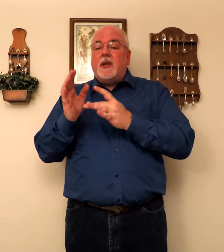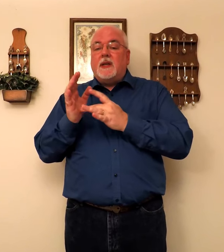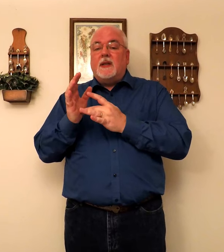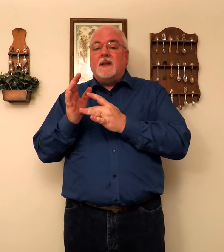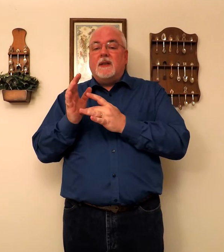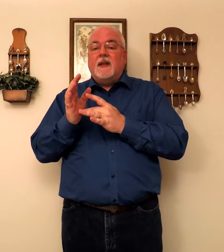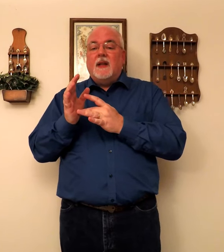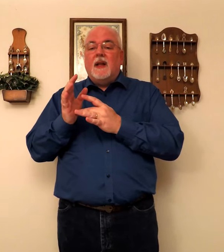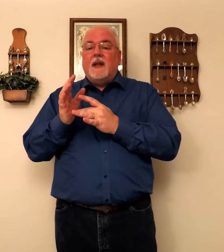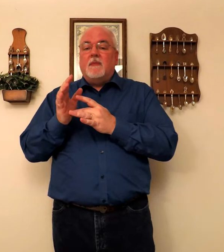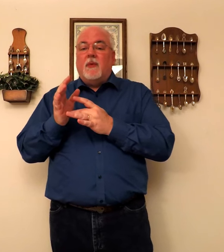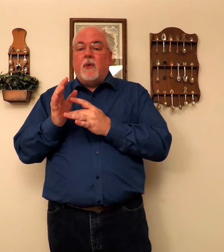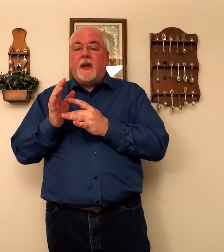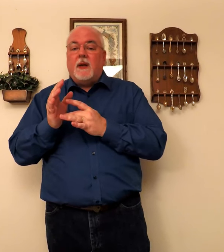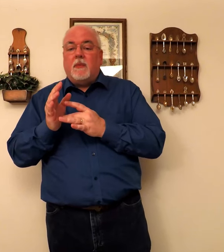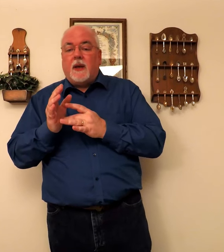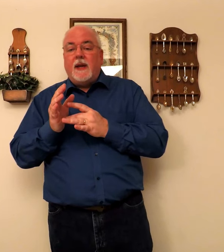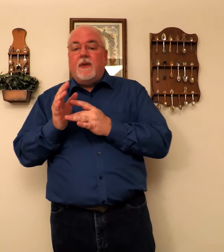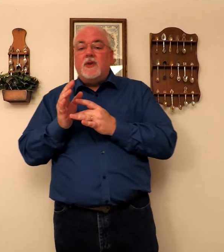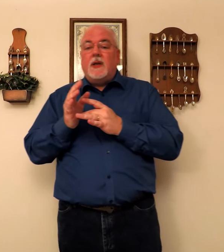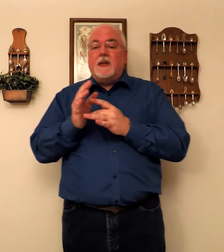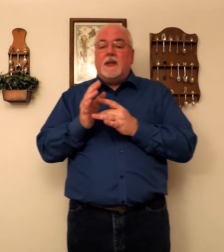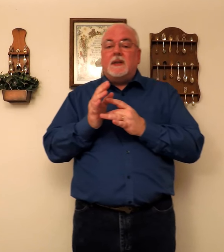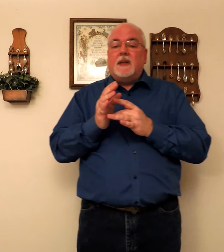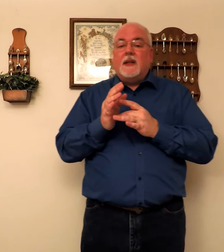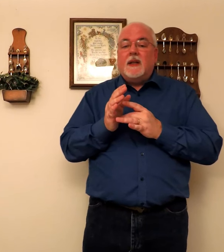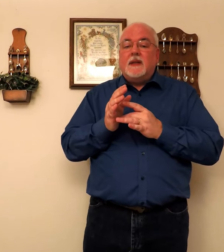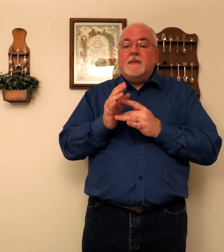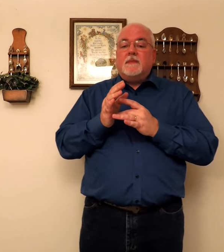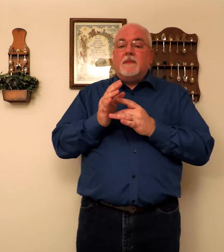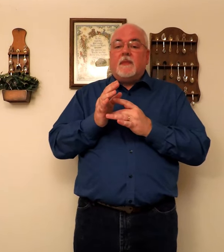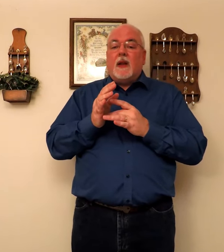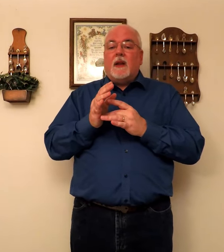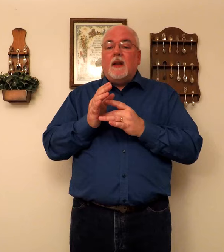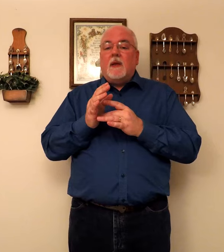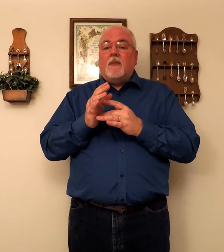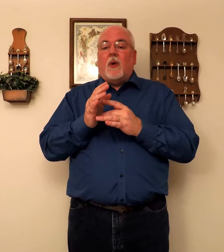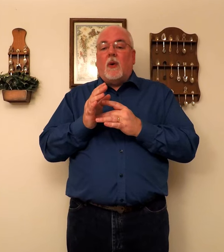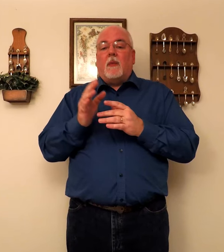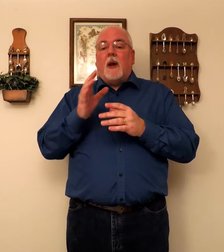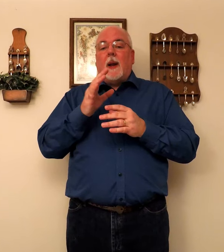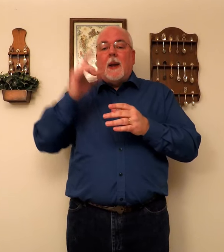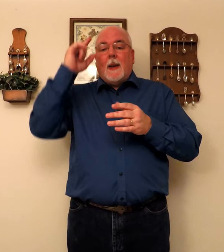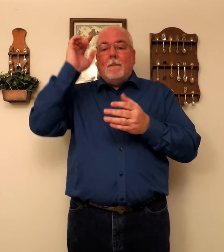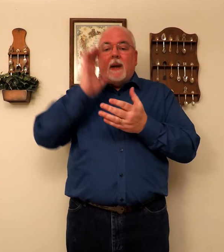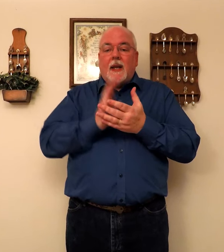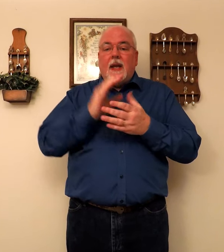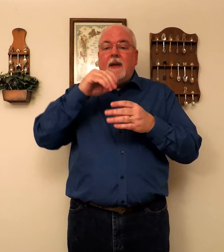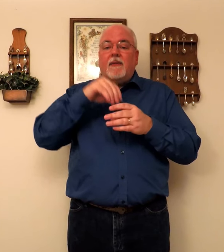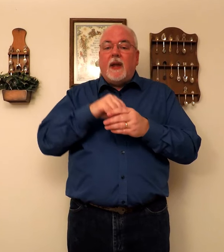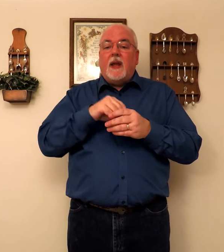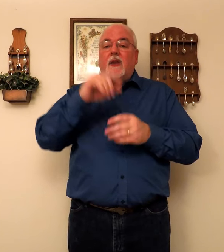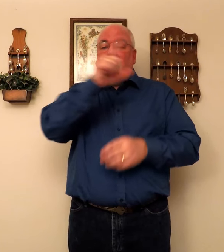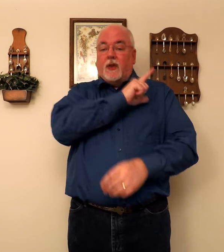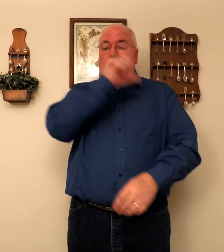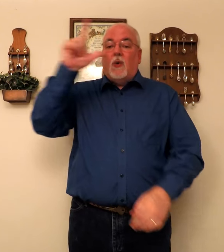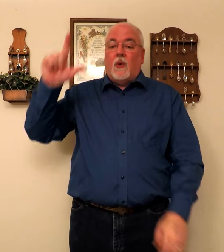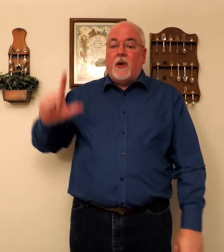Jesus. Before they can believe in Jesus. Or. Believe. In. The Lord.